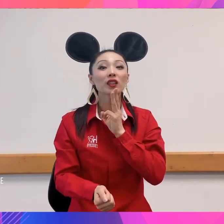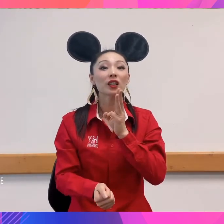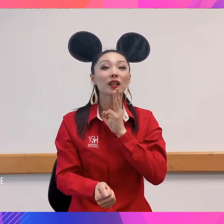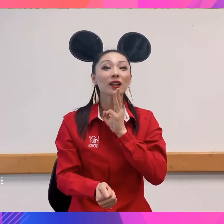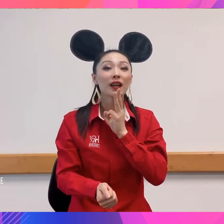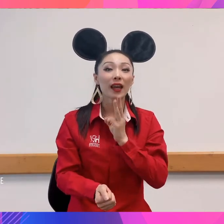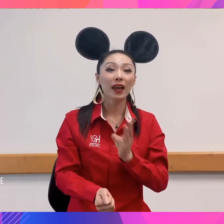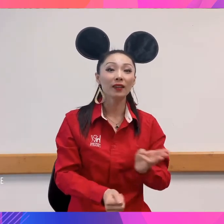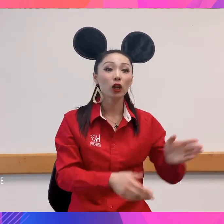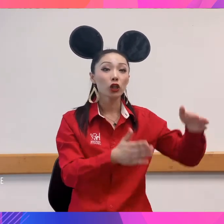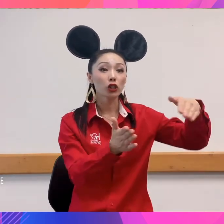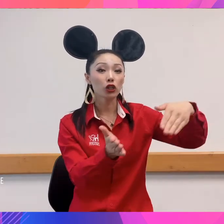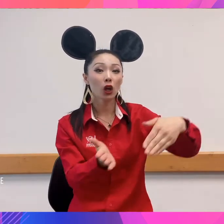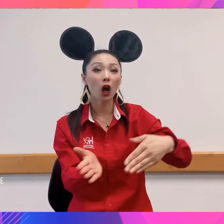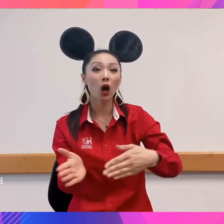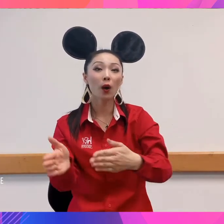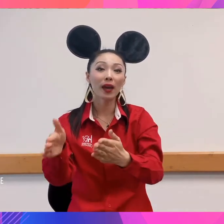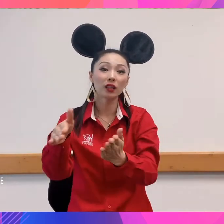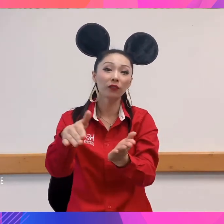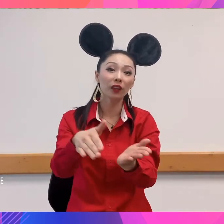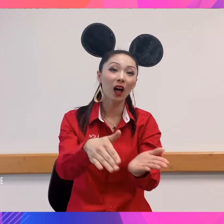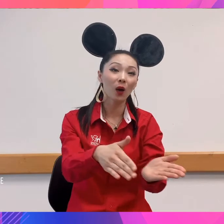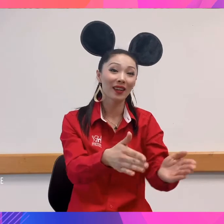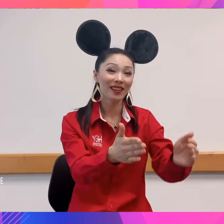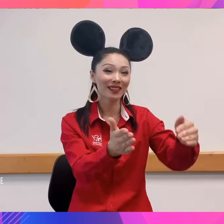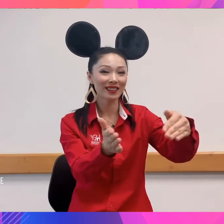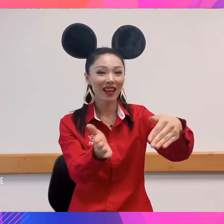and show is flowing down.